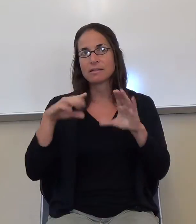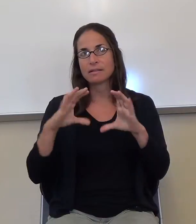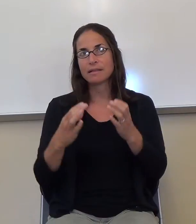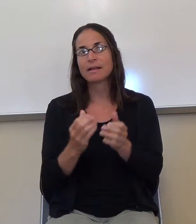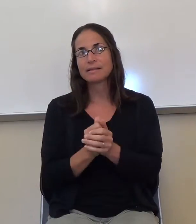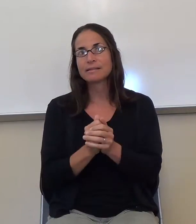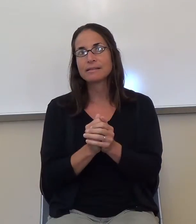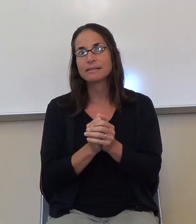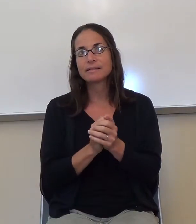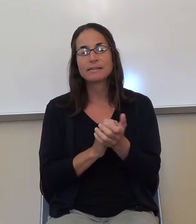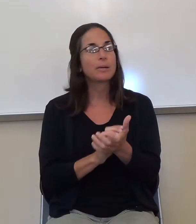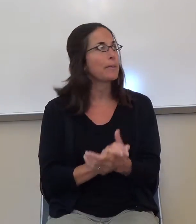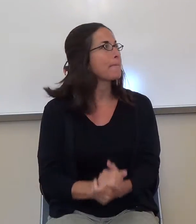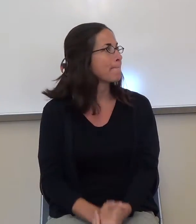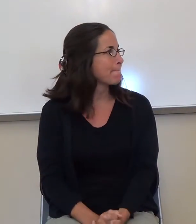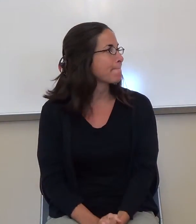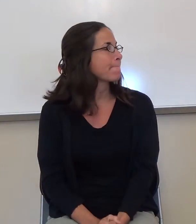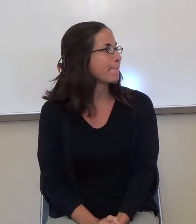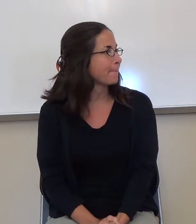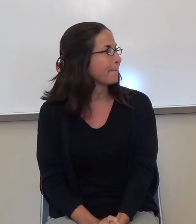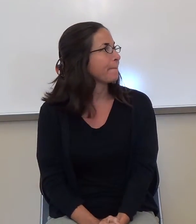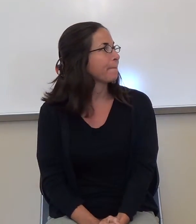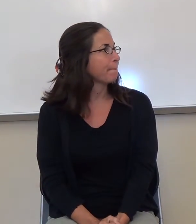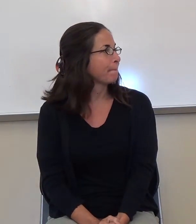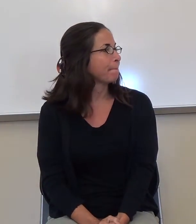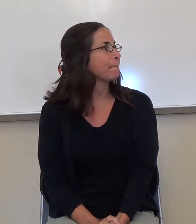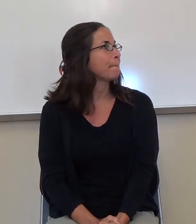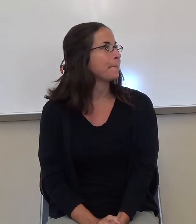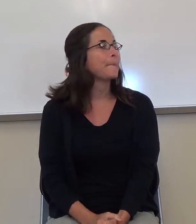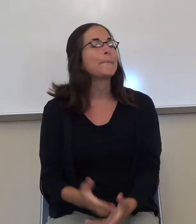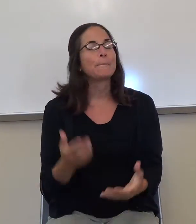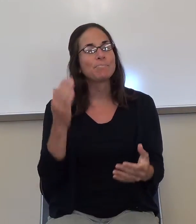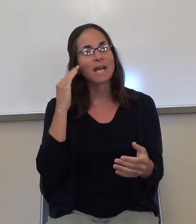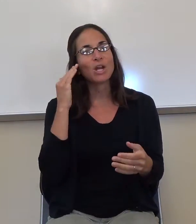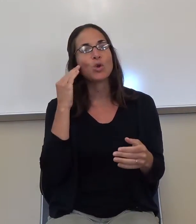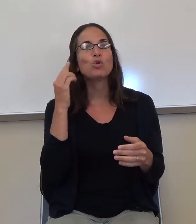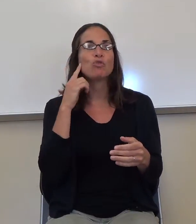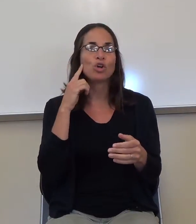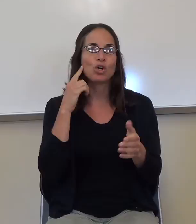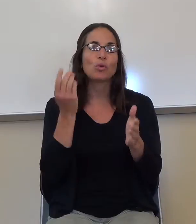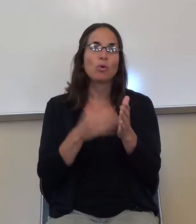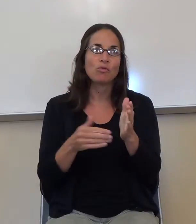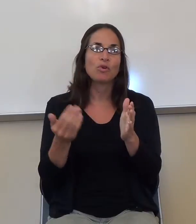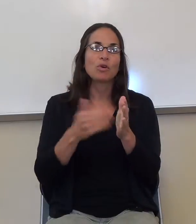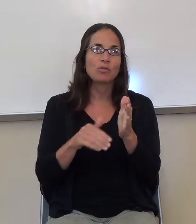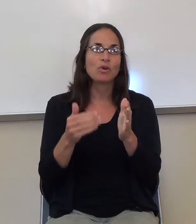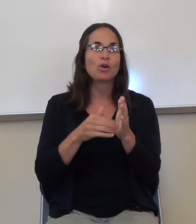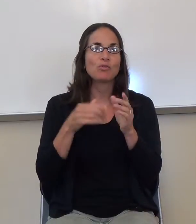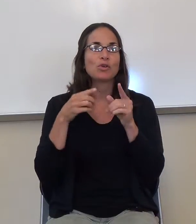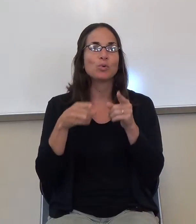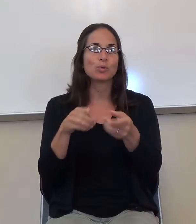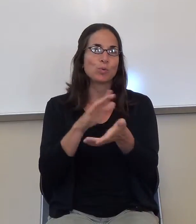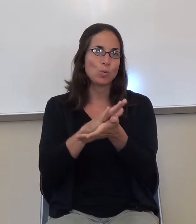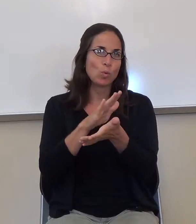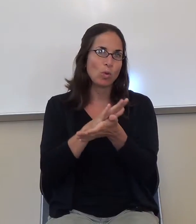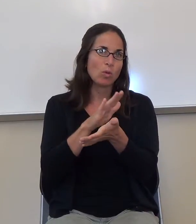And I know that you have heard this throughout your school careers,